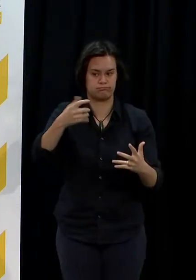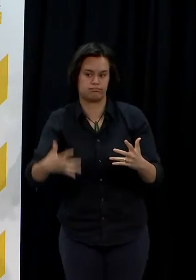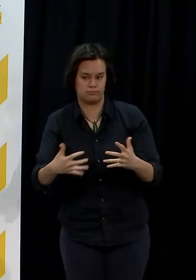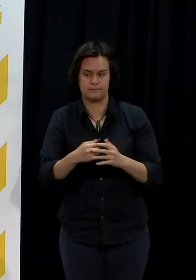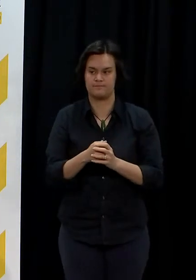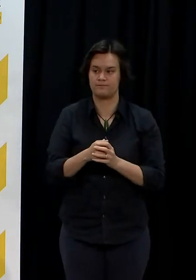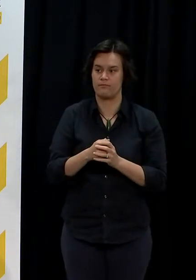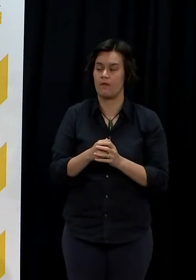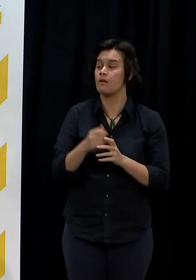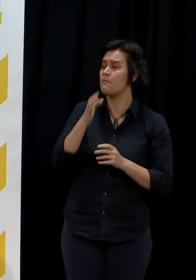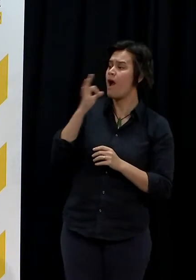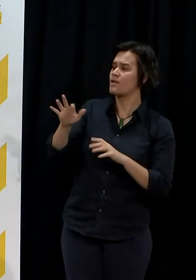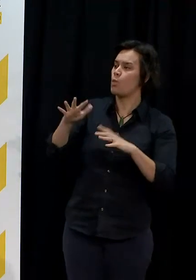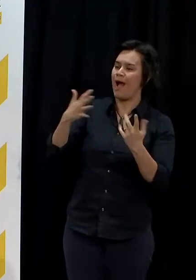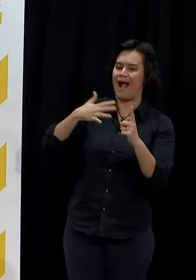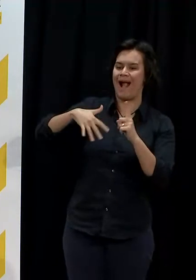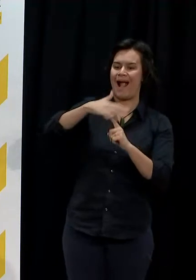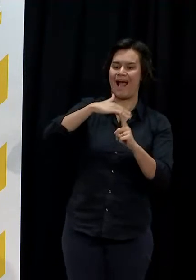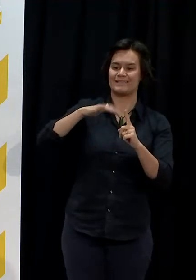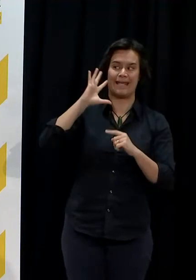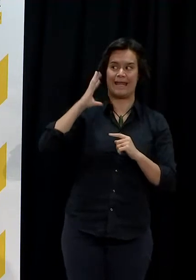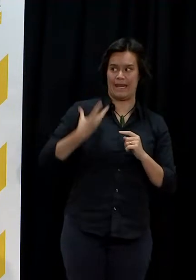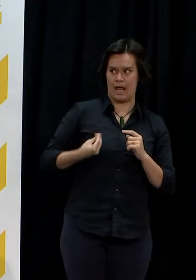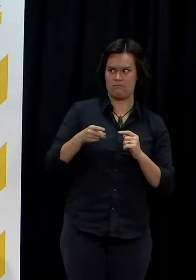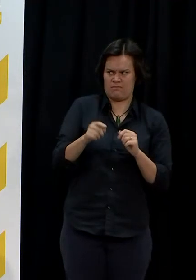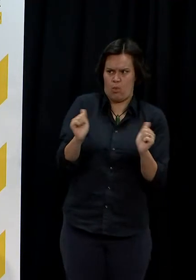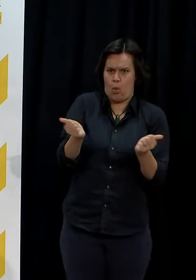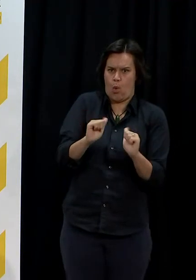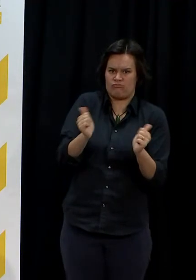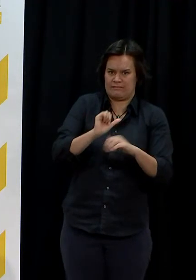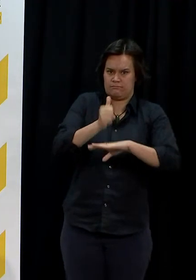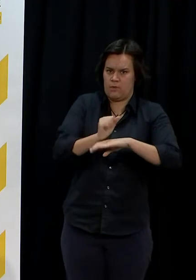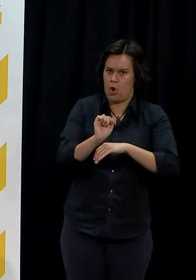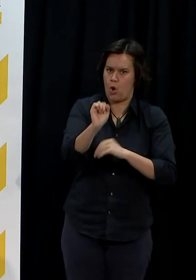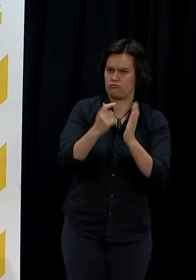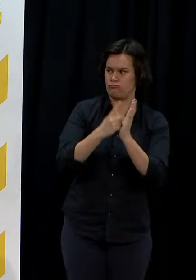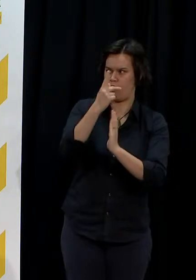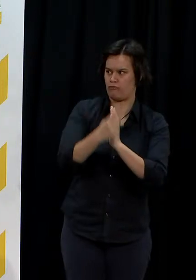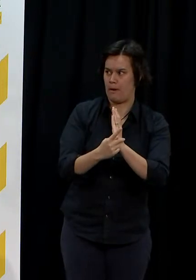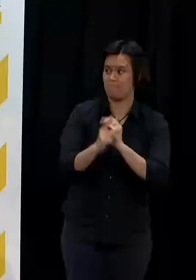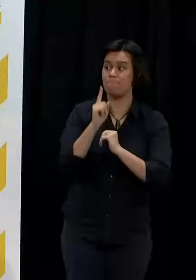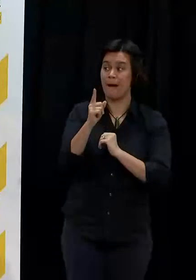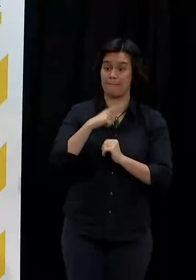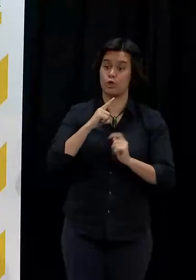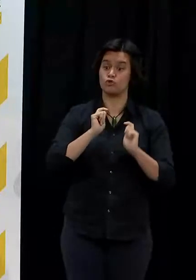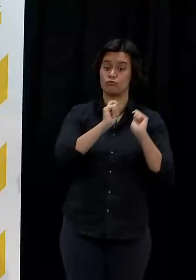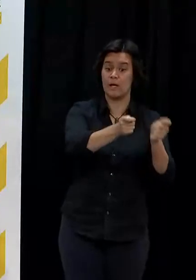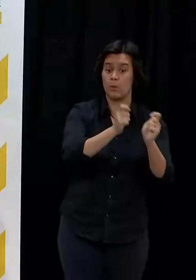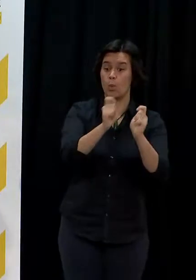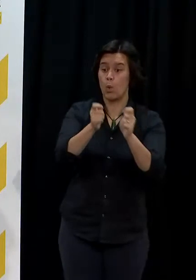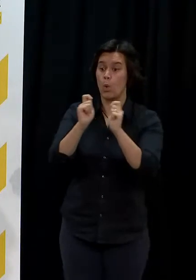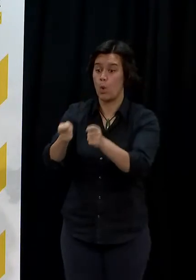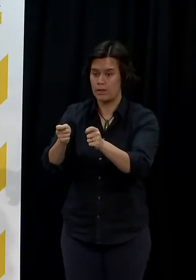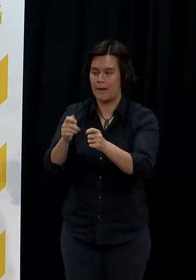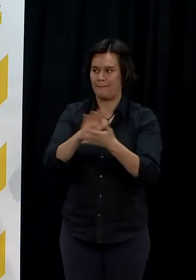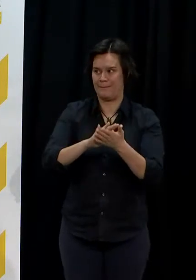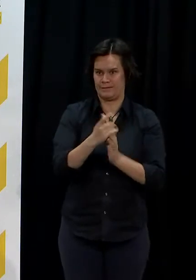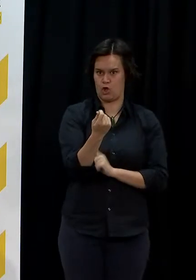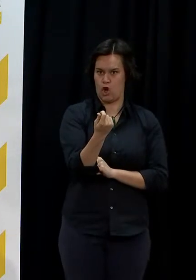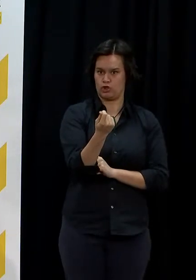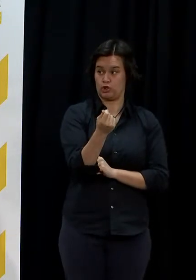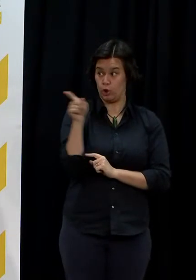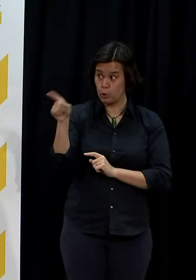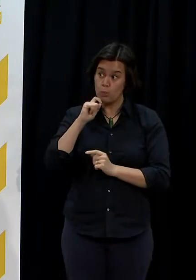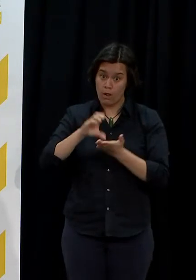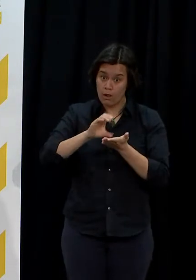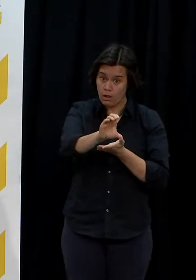Nathana that they're able to, does that mean that you are going to give them additional funding to cover the costs of the fact that they think that that works? So I'm not going